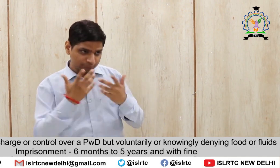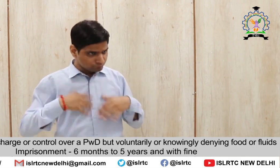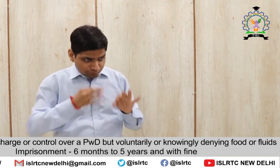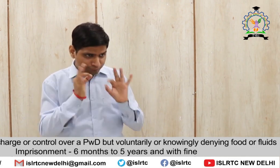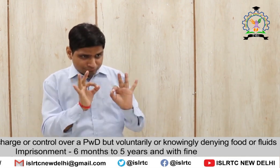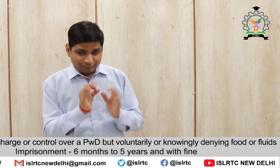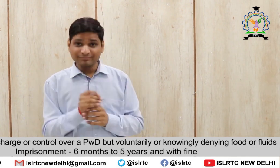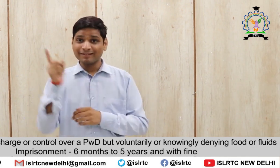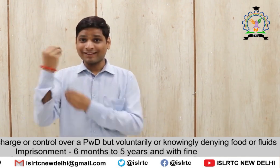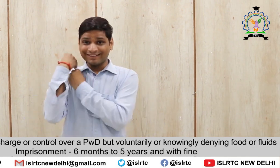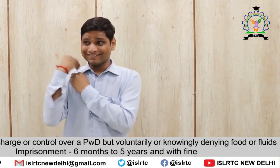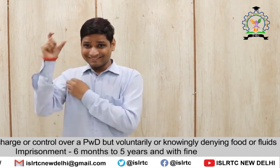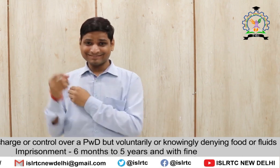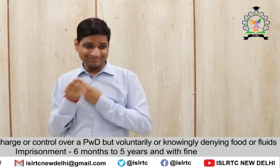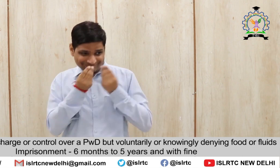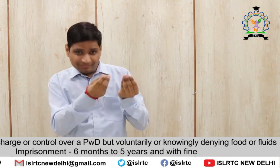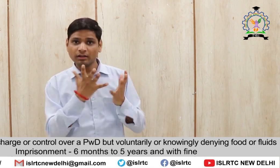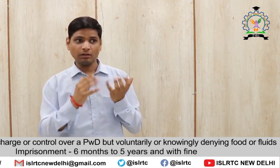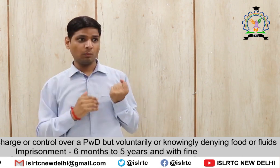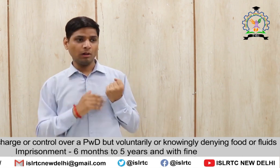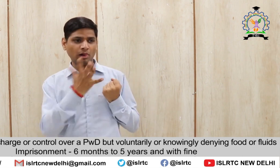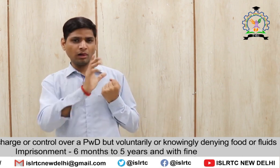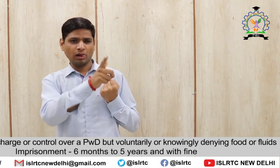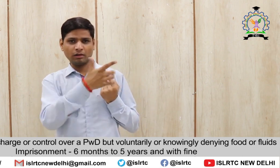voluntarily or knowingly denying food or fluids